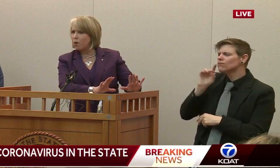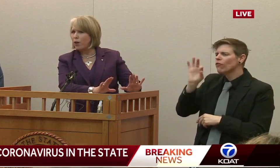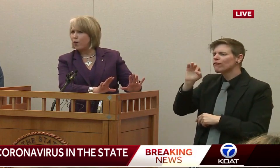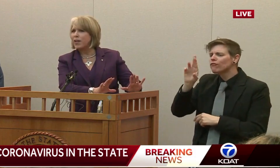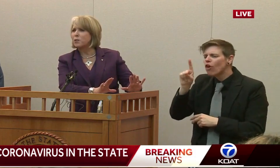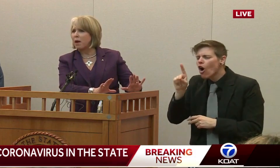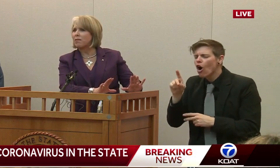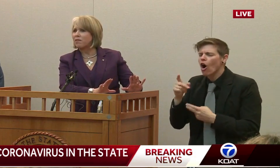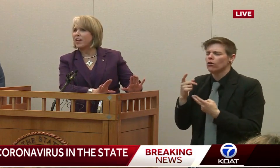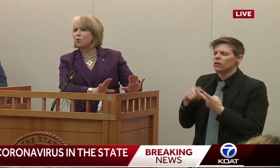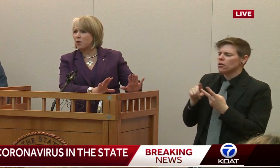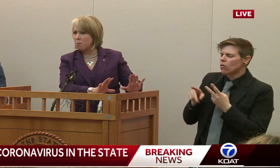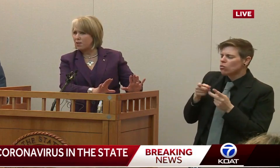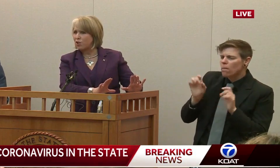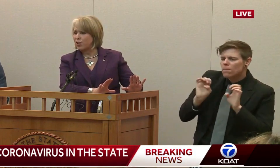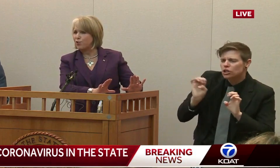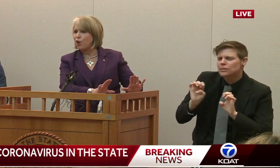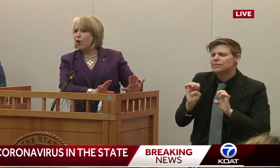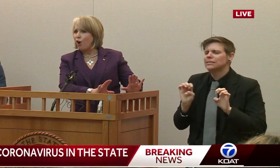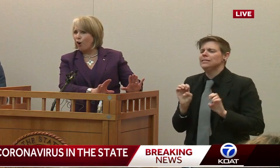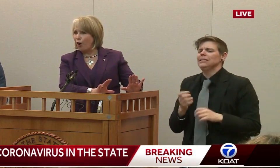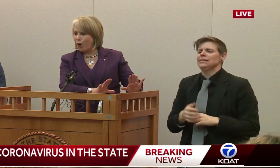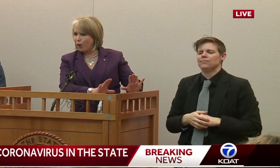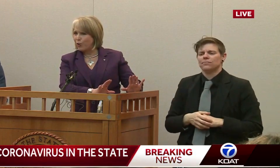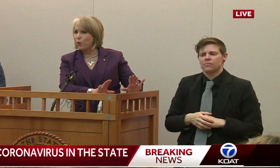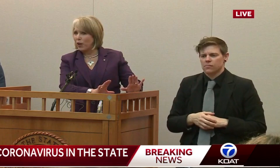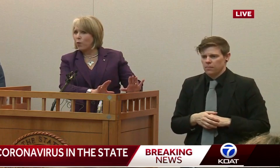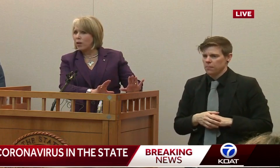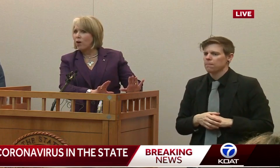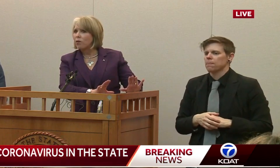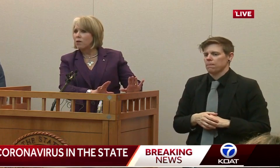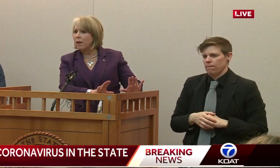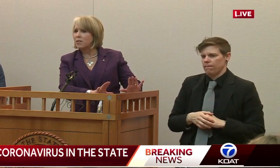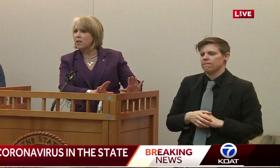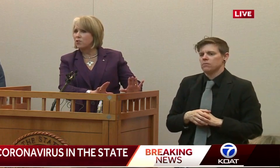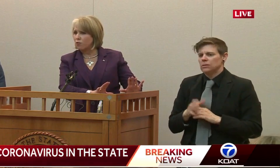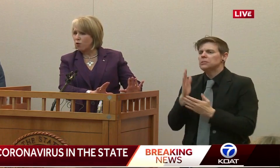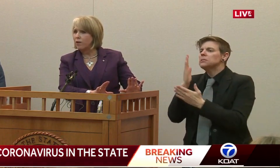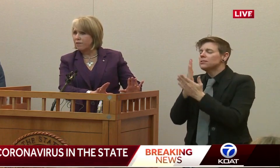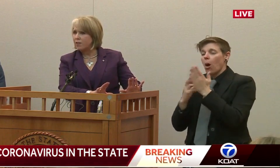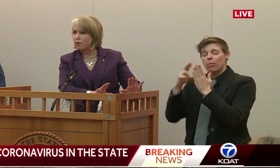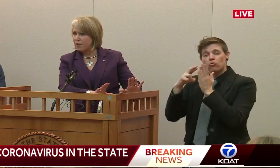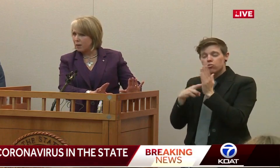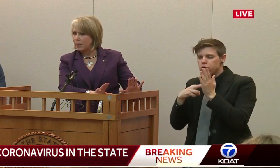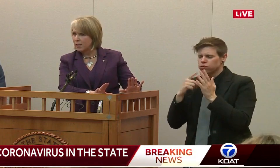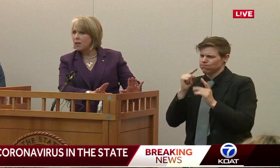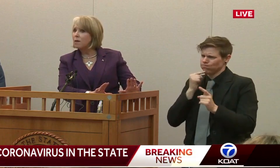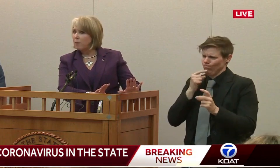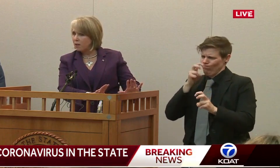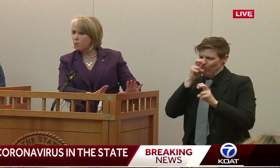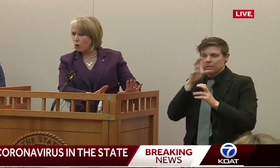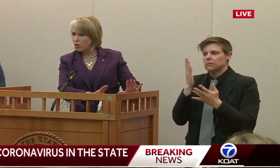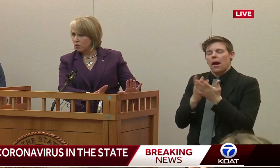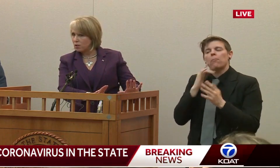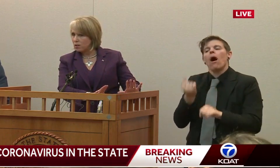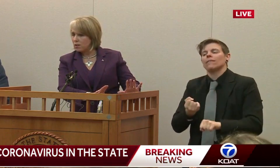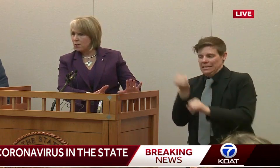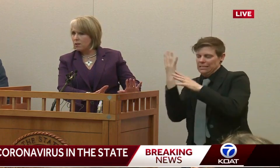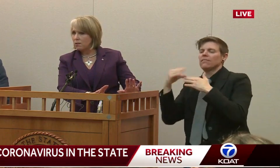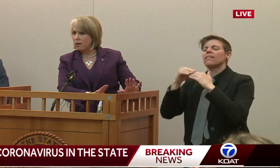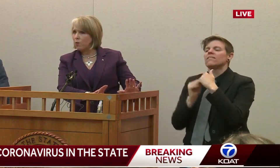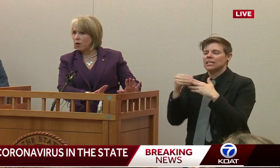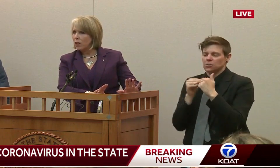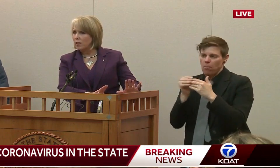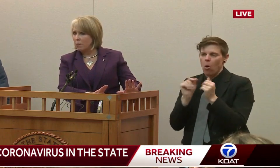emergency, but we don't expect that that's what New Mexicans are doing. We know that New Mexicans are trying to feed their families, pay their mortgages,